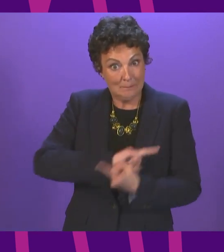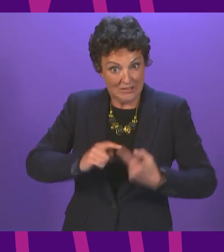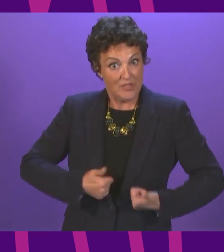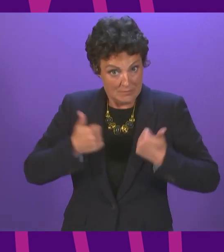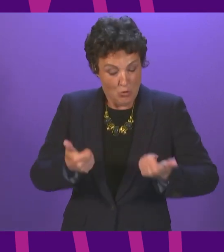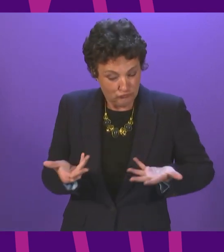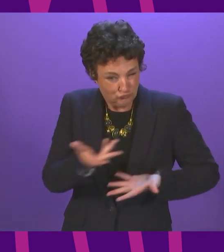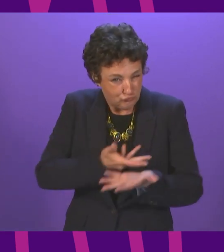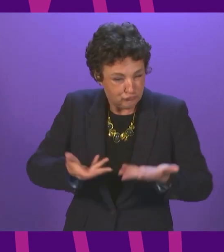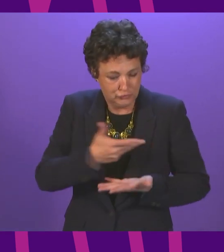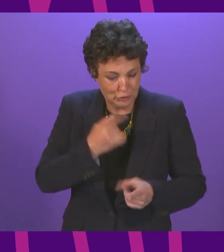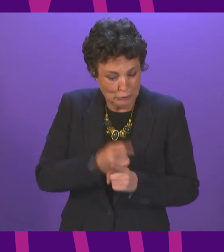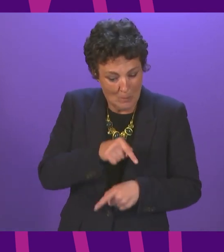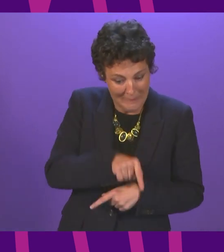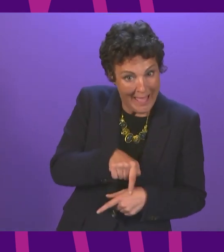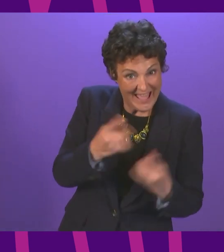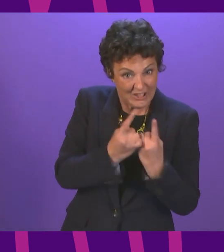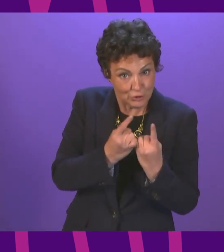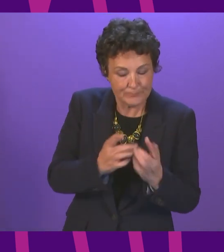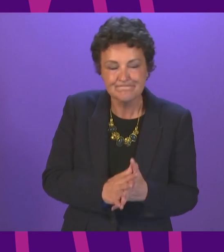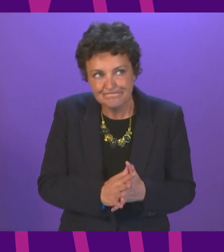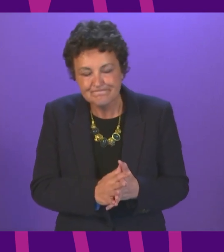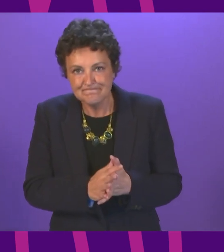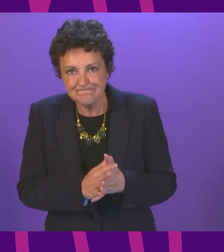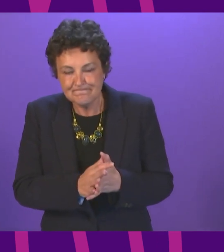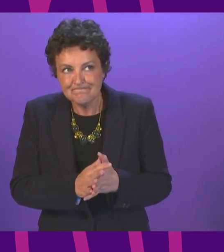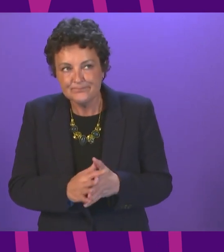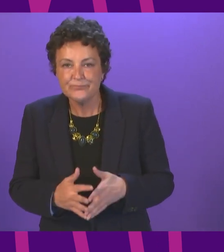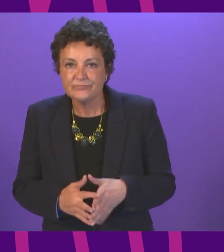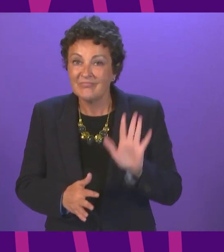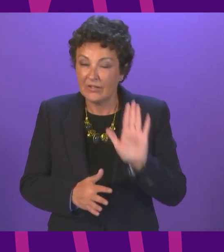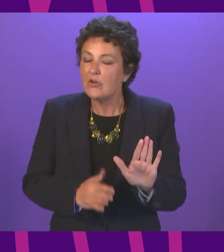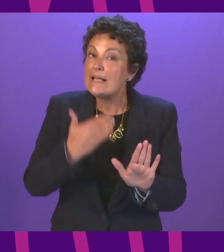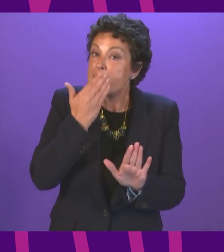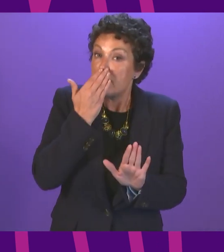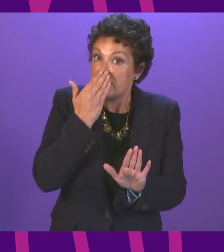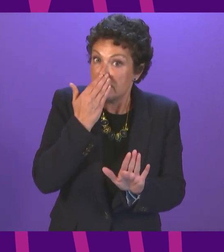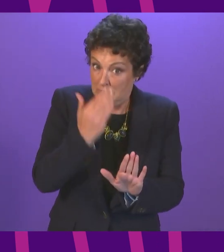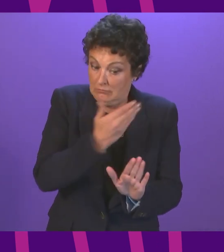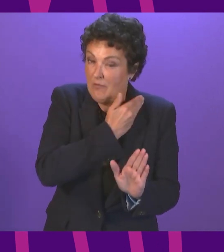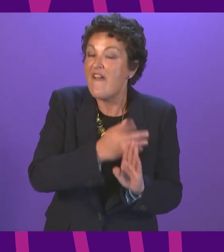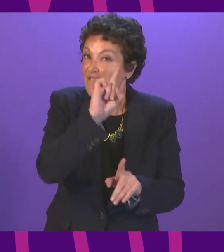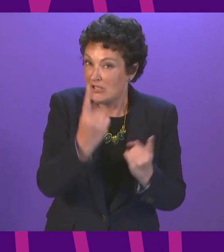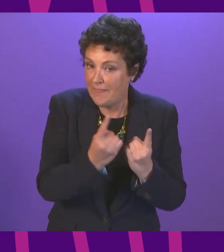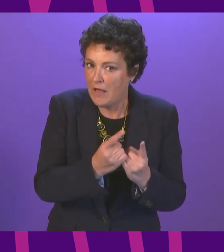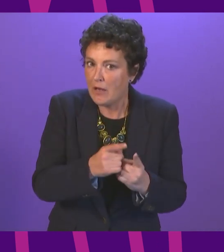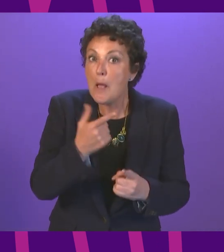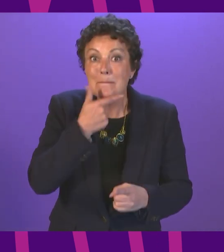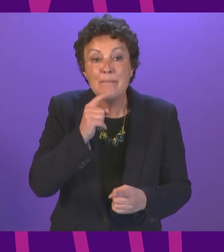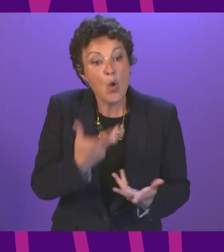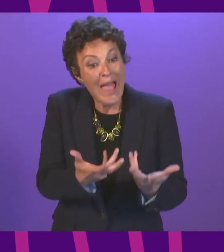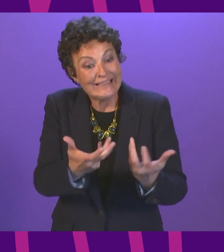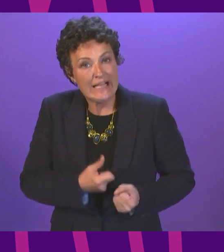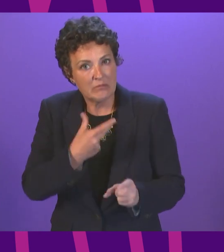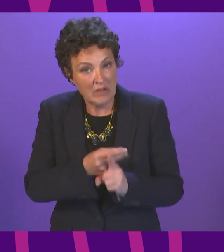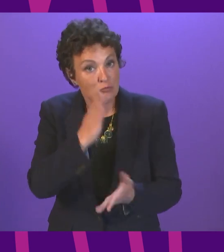this morning about this very issue. The first thing to say is that uptake rates are very high, exceptionally high, and